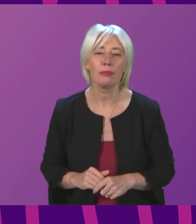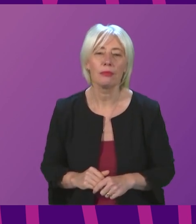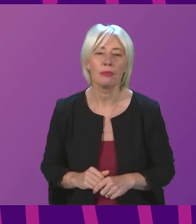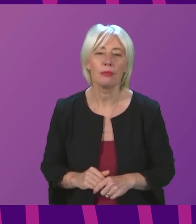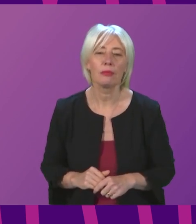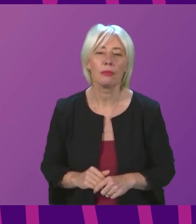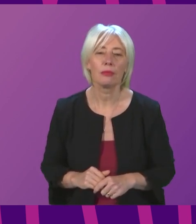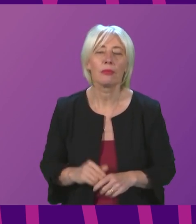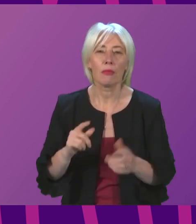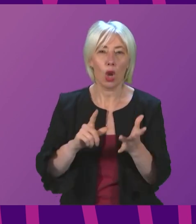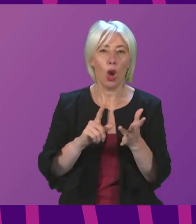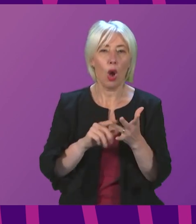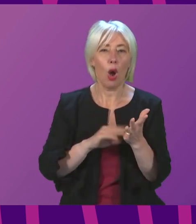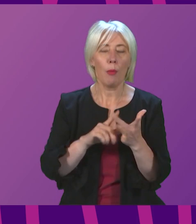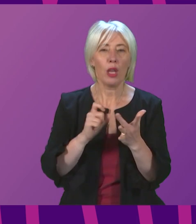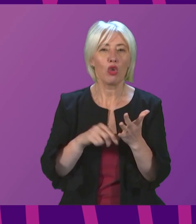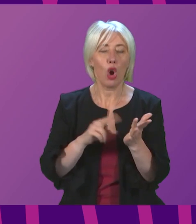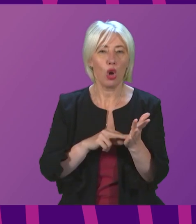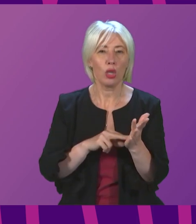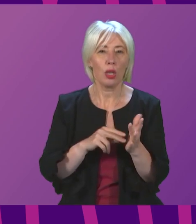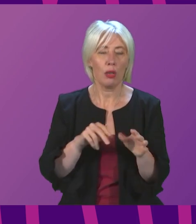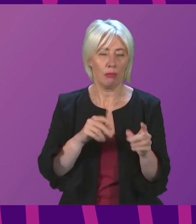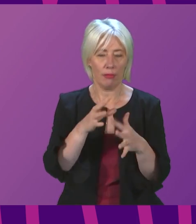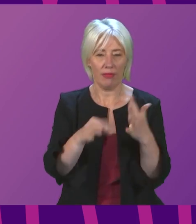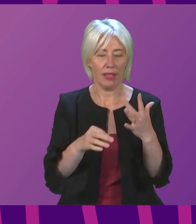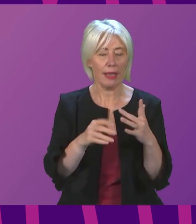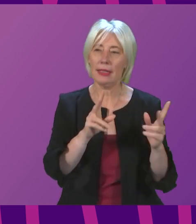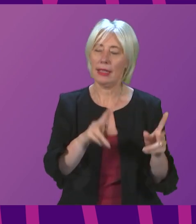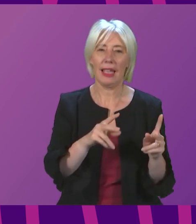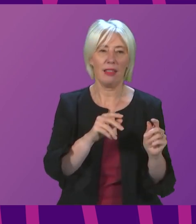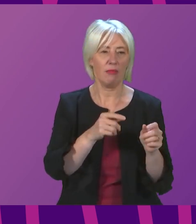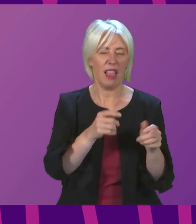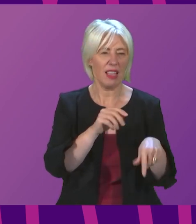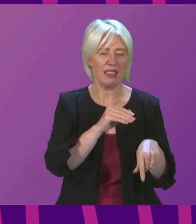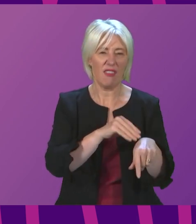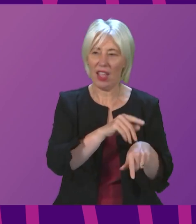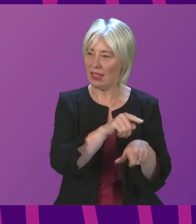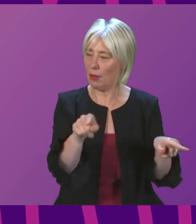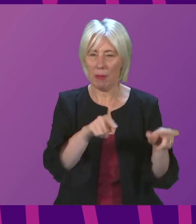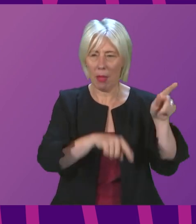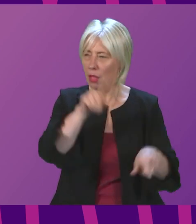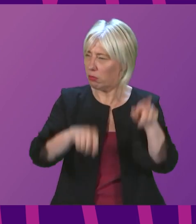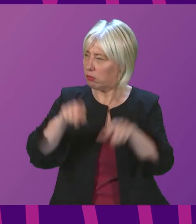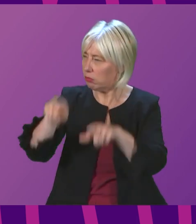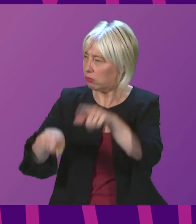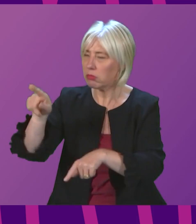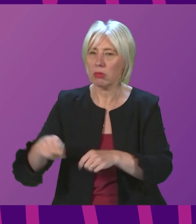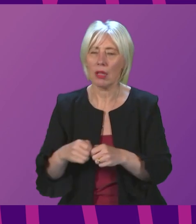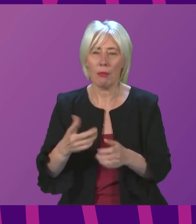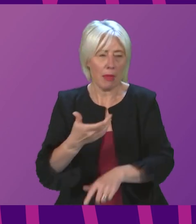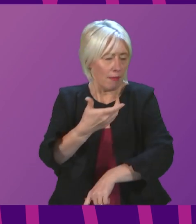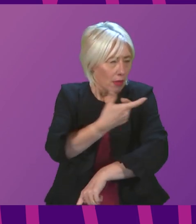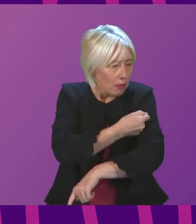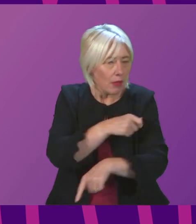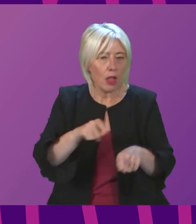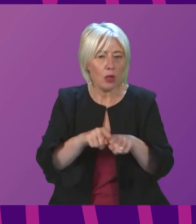The Omicron variant affects people differently, especially if they are double vaccinated. The Zoe app is showing along with a classic triad